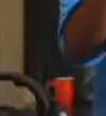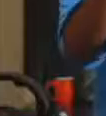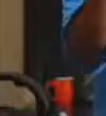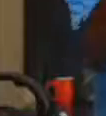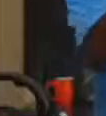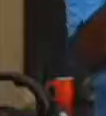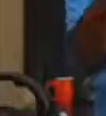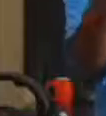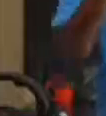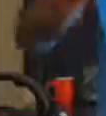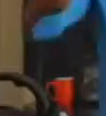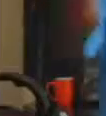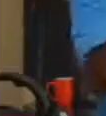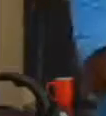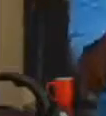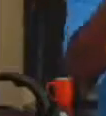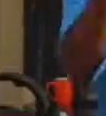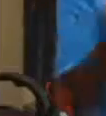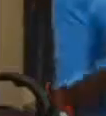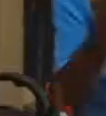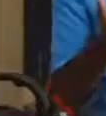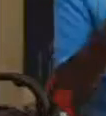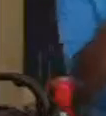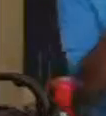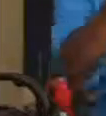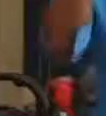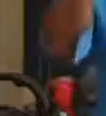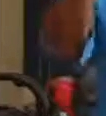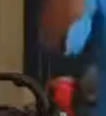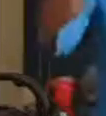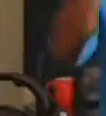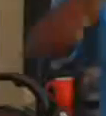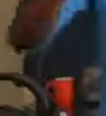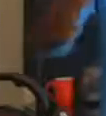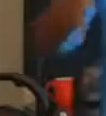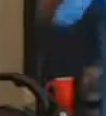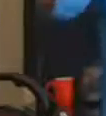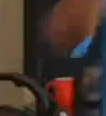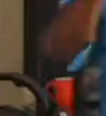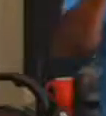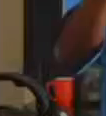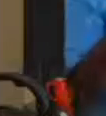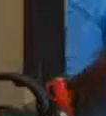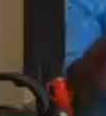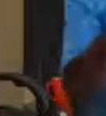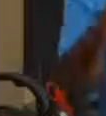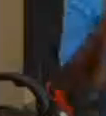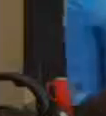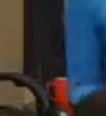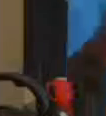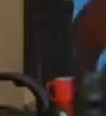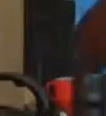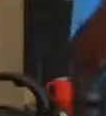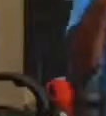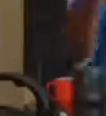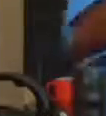We will also reduce or, better yet, eliminate gender inequality in the agricultural